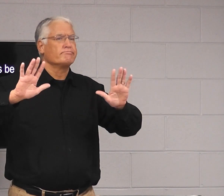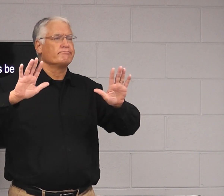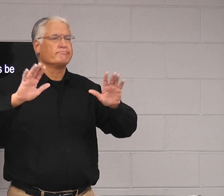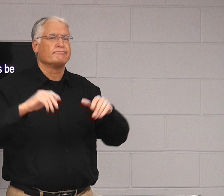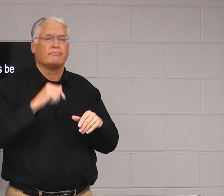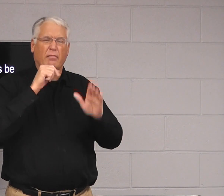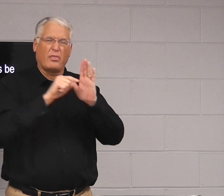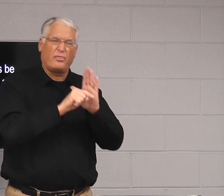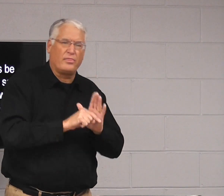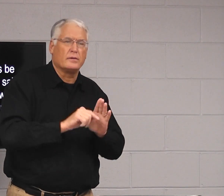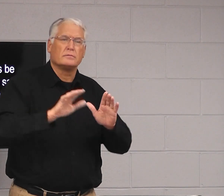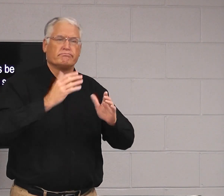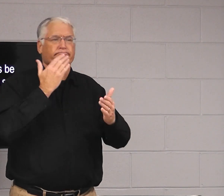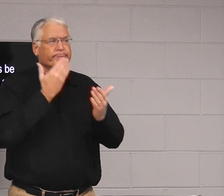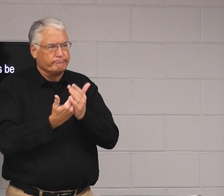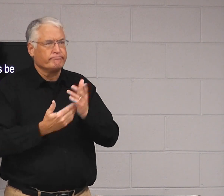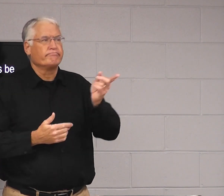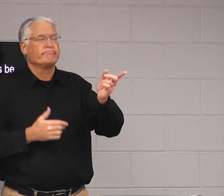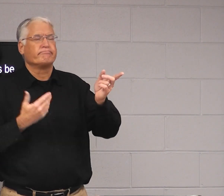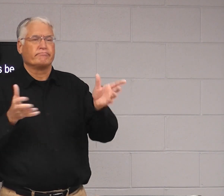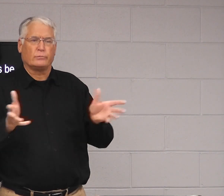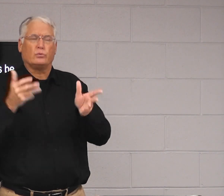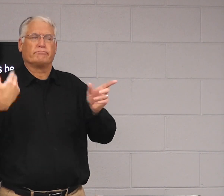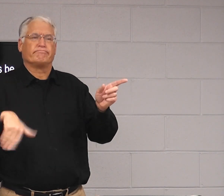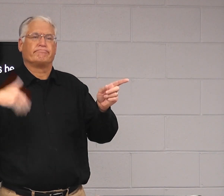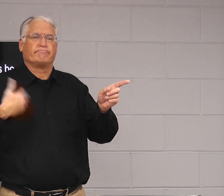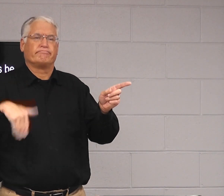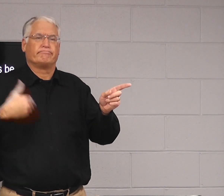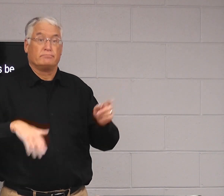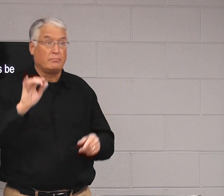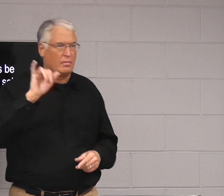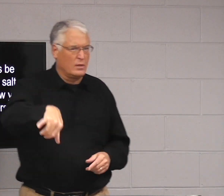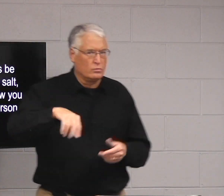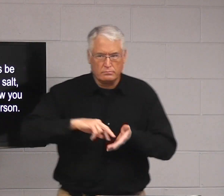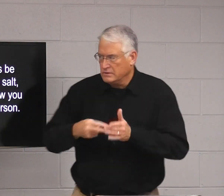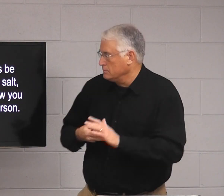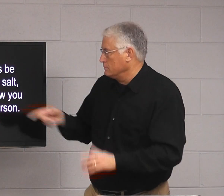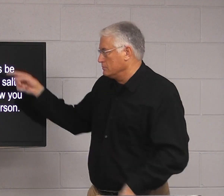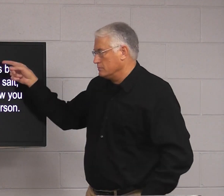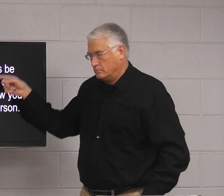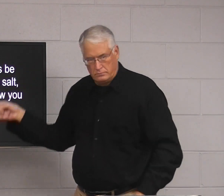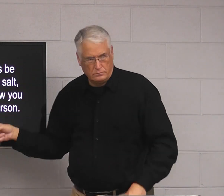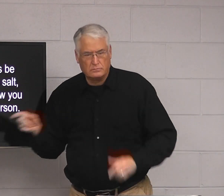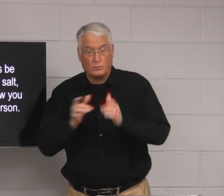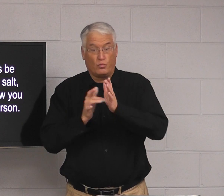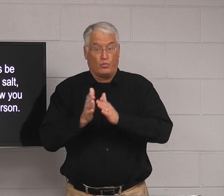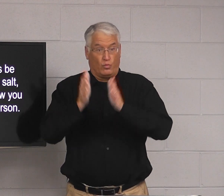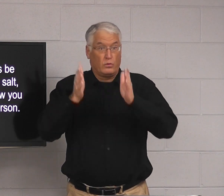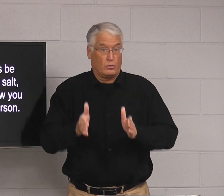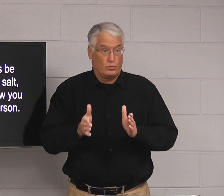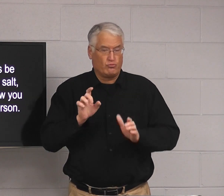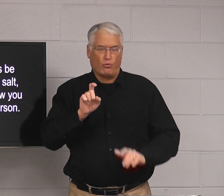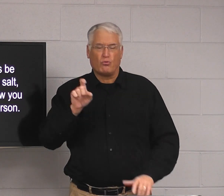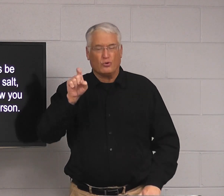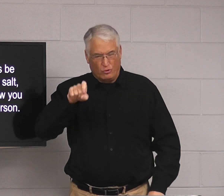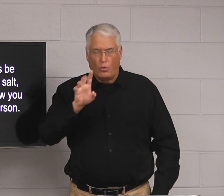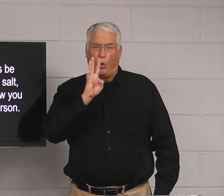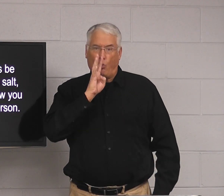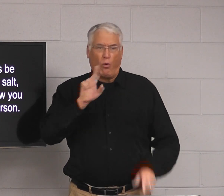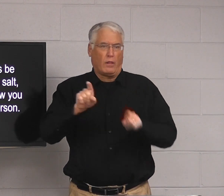So it kind of balances everything out. You don't have negative, but everything is good and encouraging. So that's what that means. As Christians,